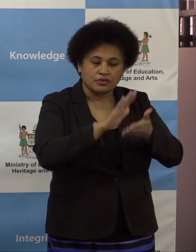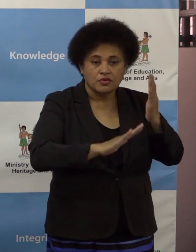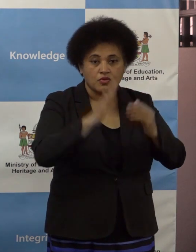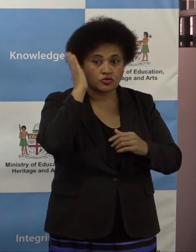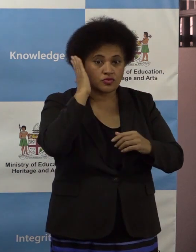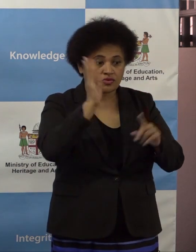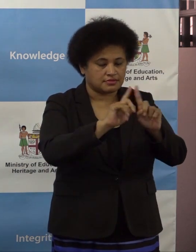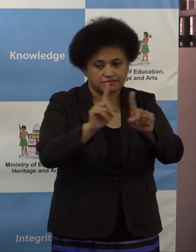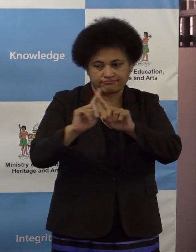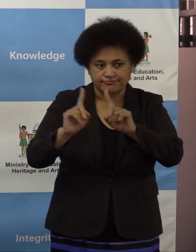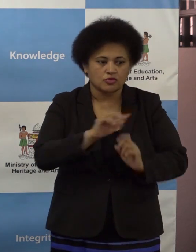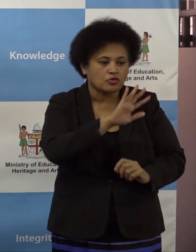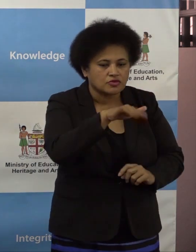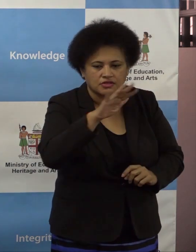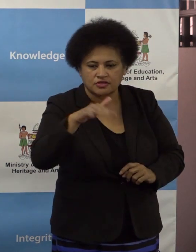guideline.